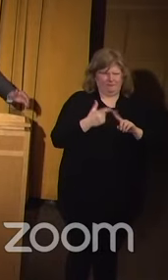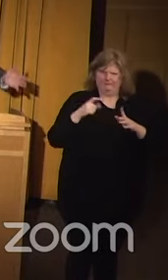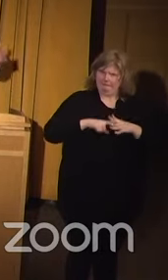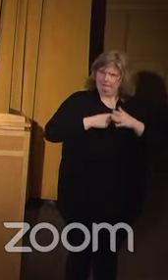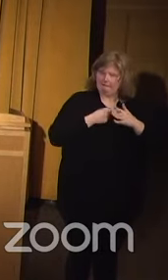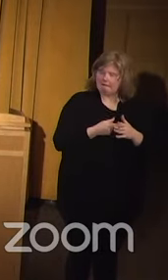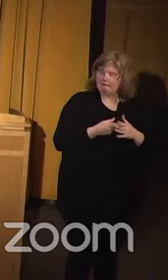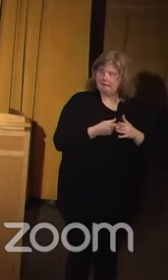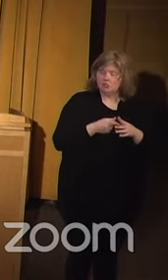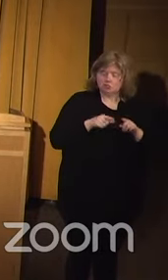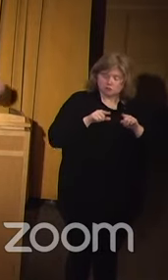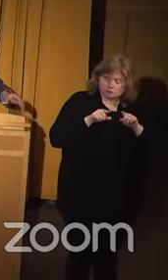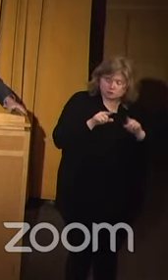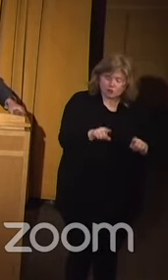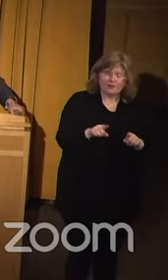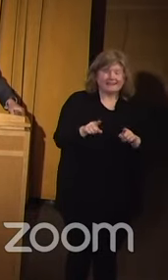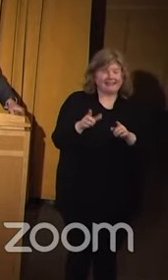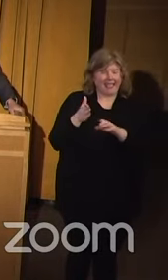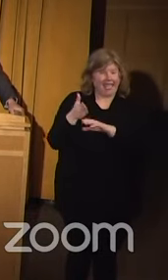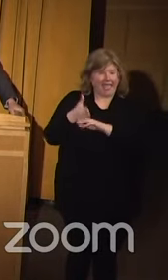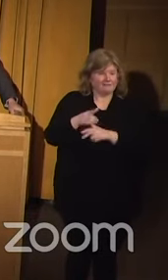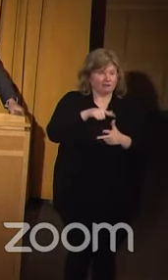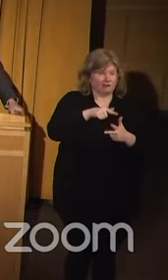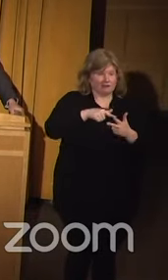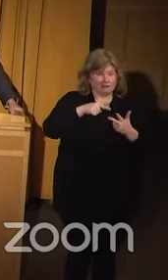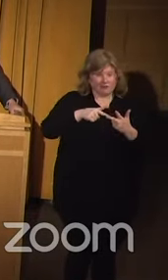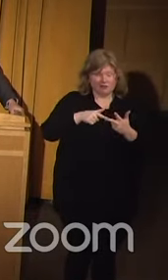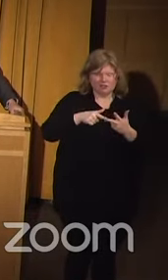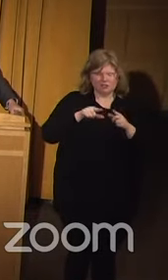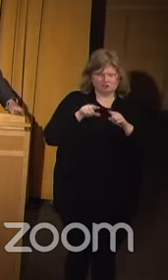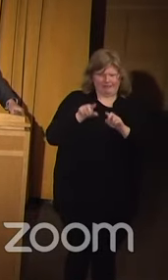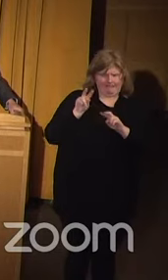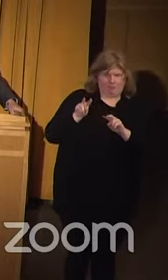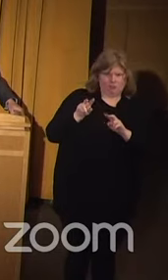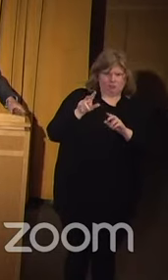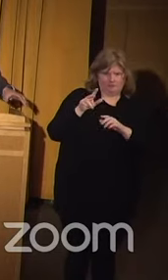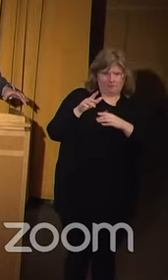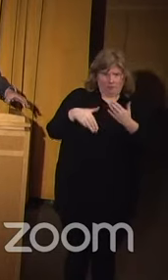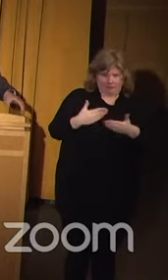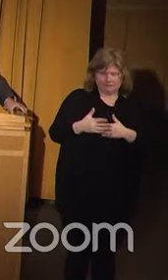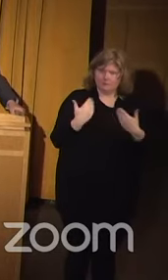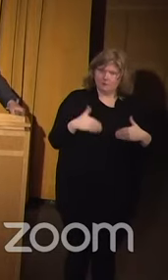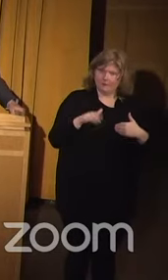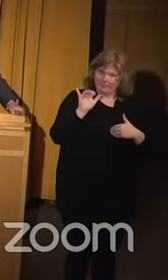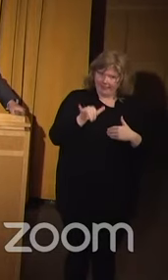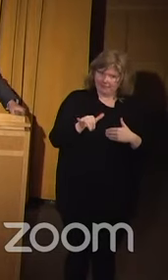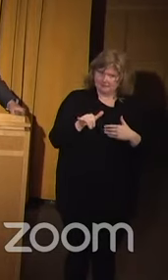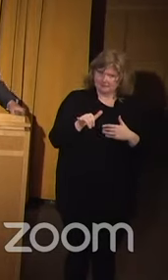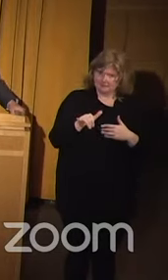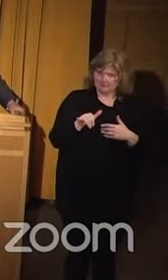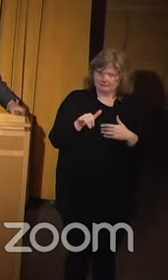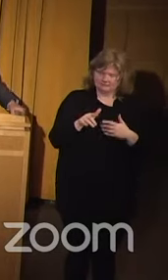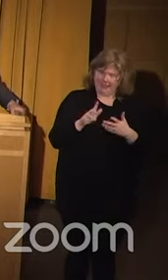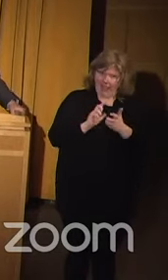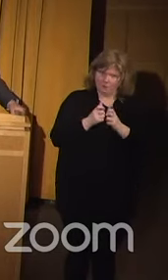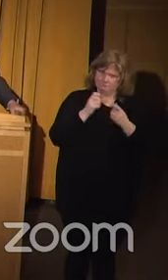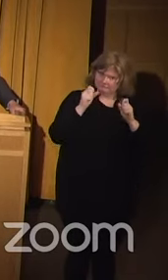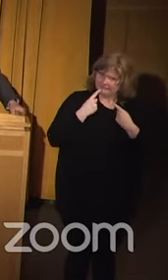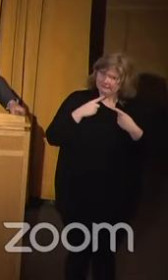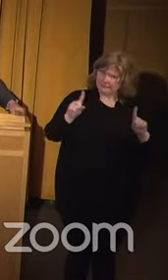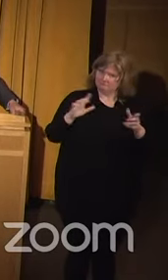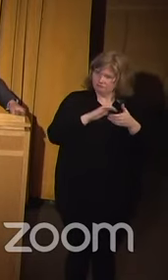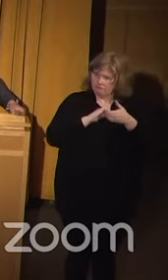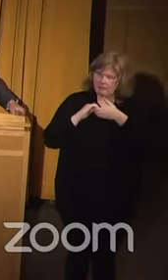and even after the monitorship process is the way to have a successful